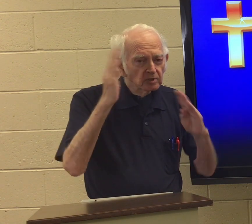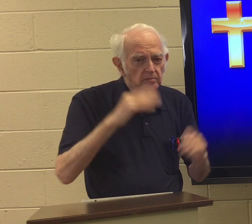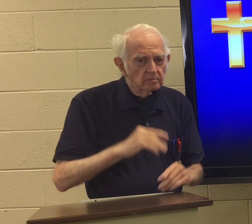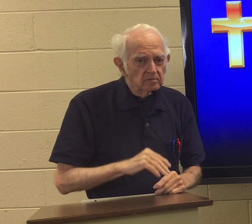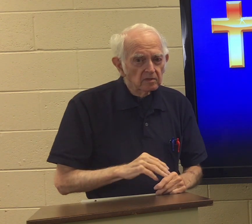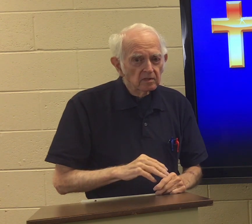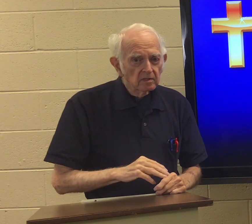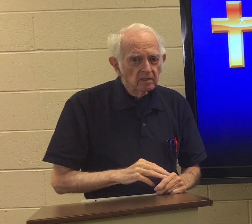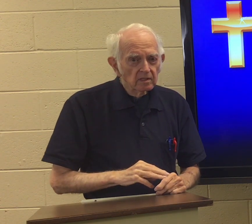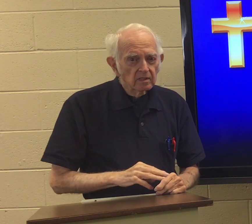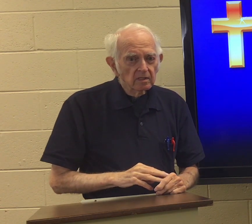They thought it was trouble.